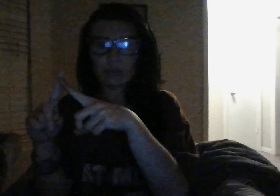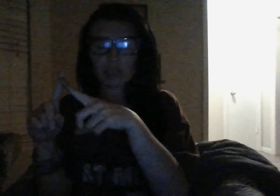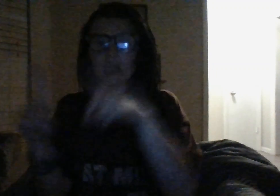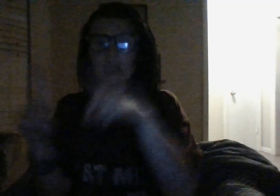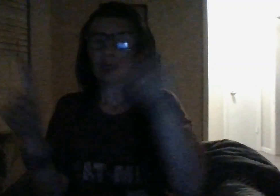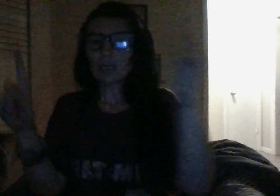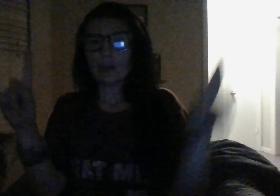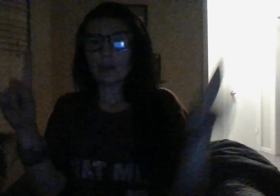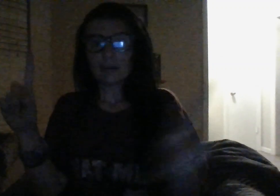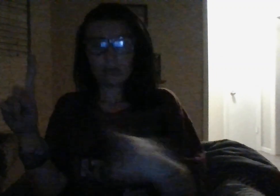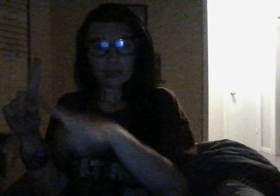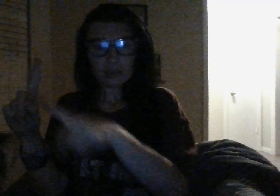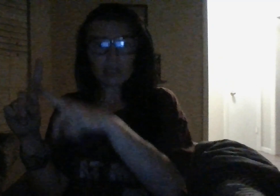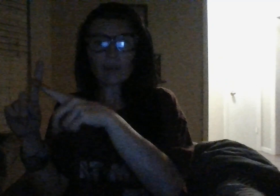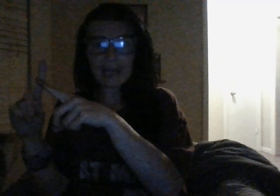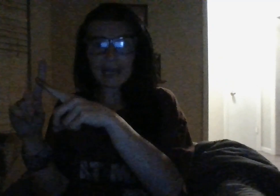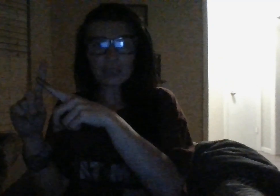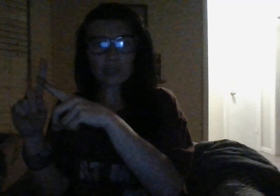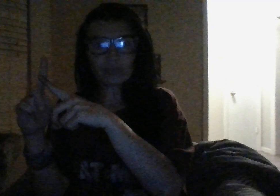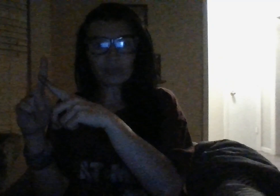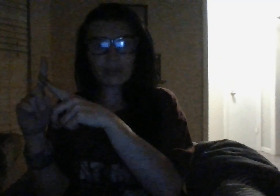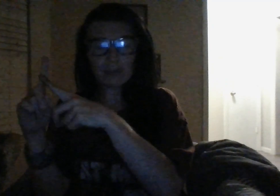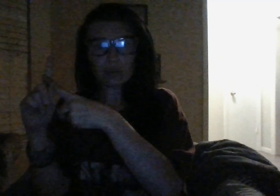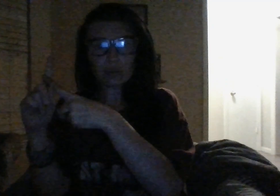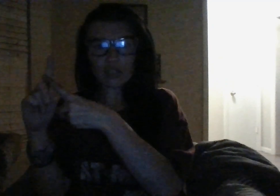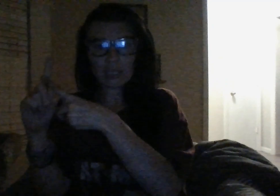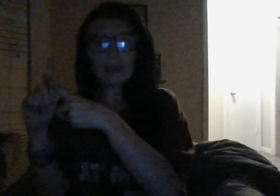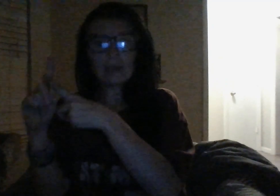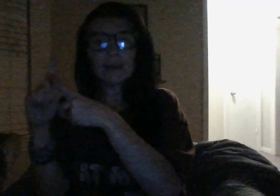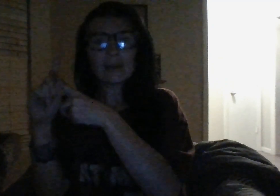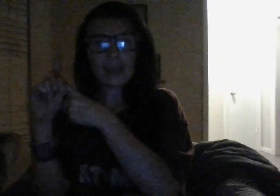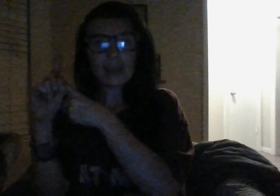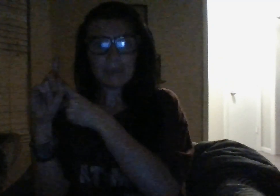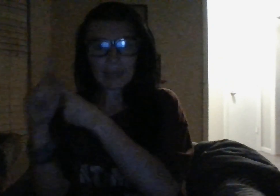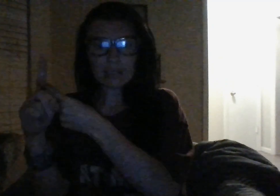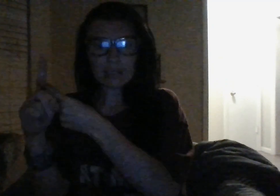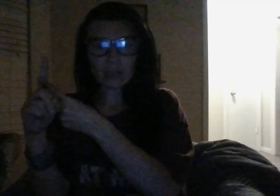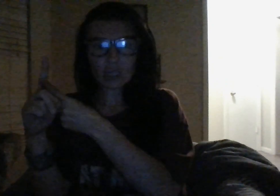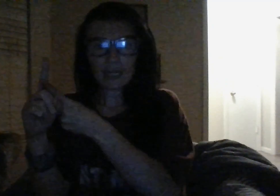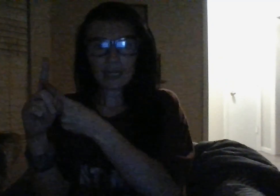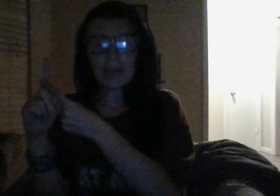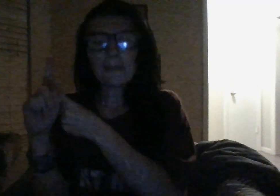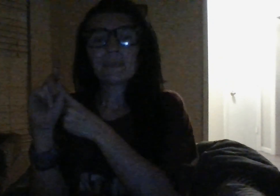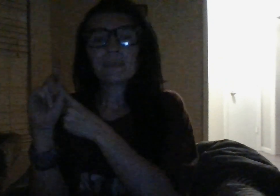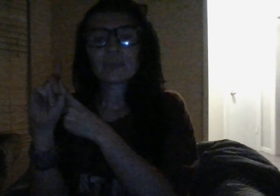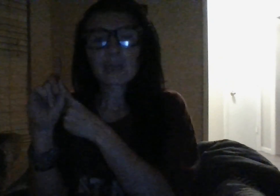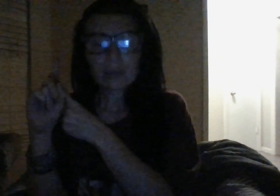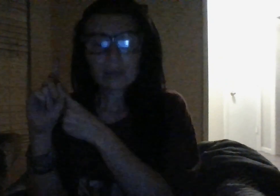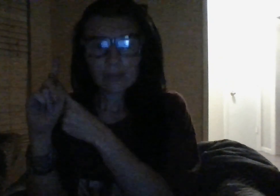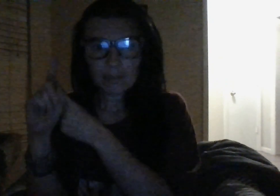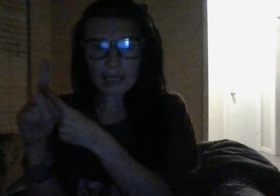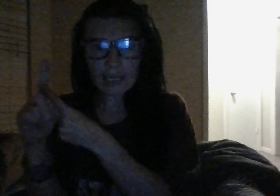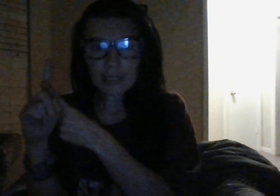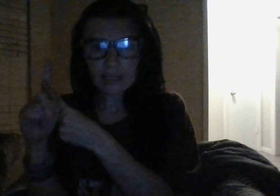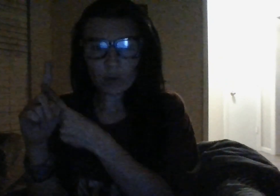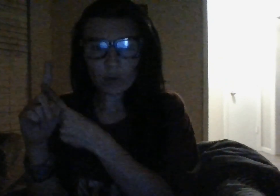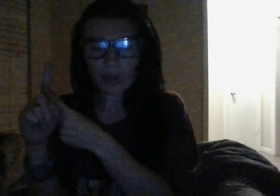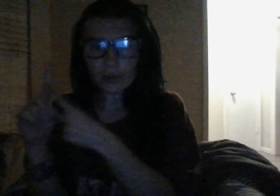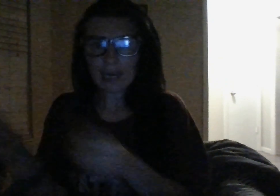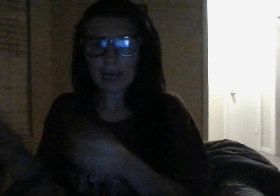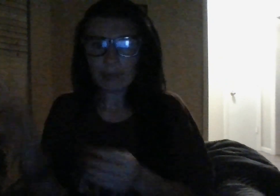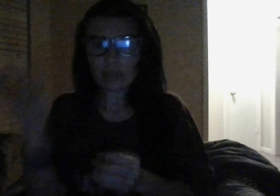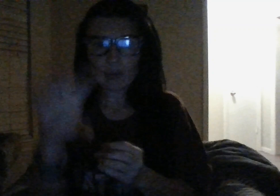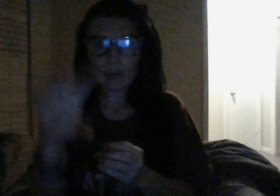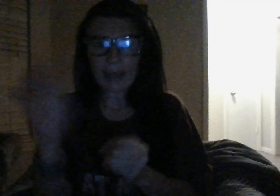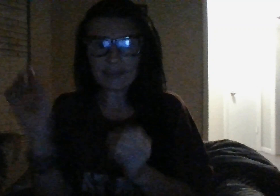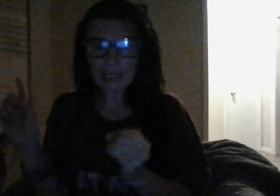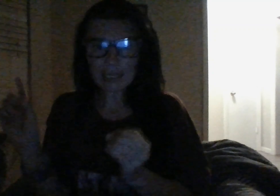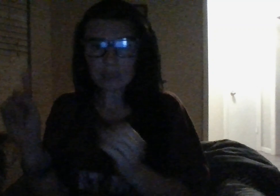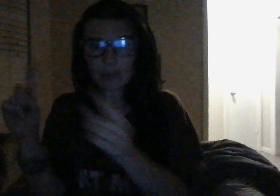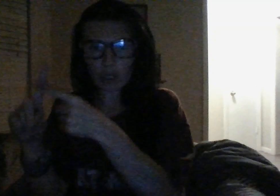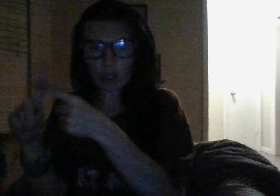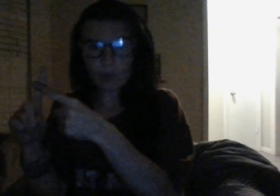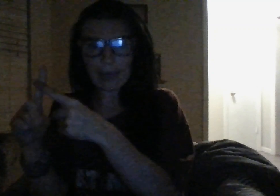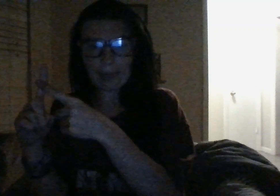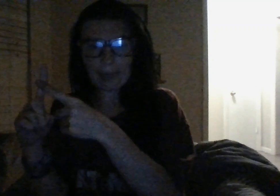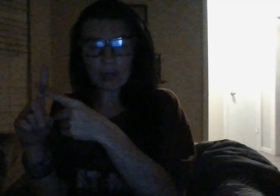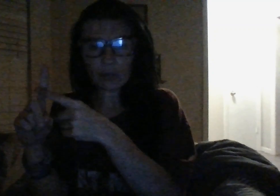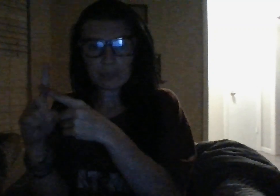energy so masculine or fem energy that basically placed the voyeur camera to have sex with you and made all